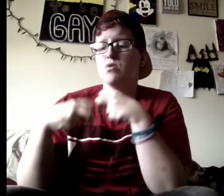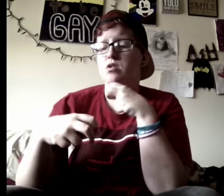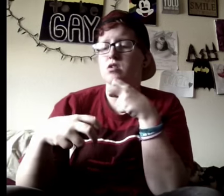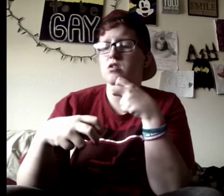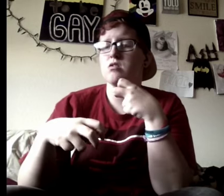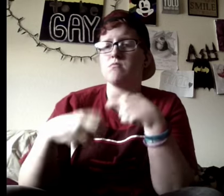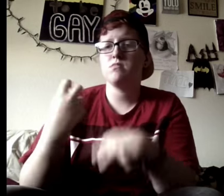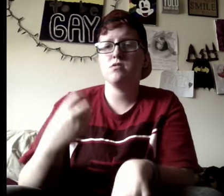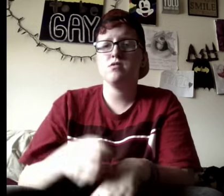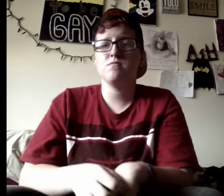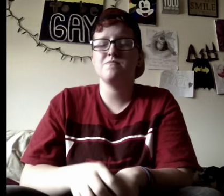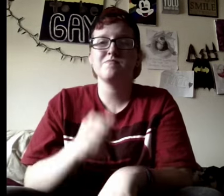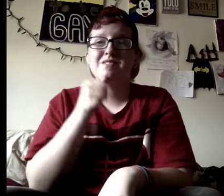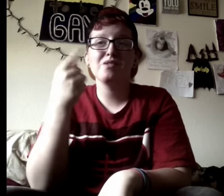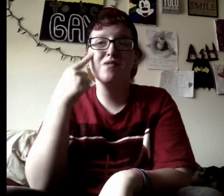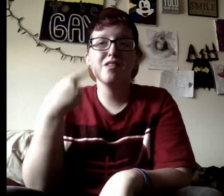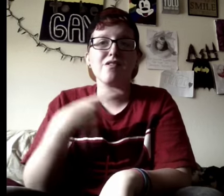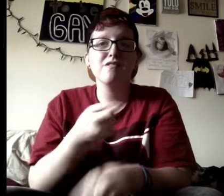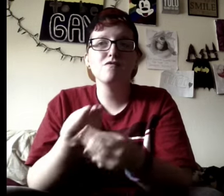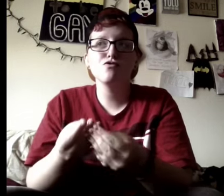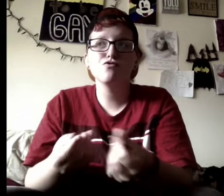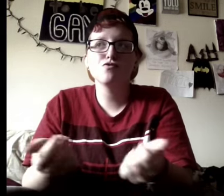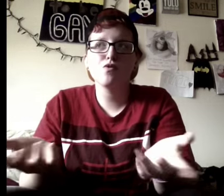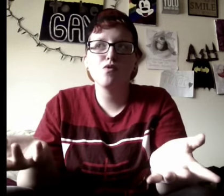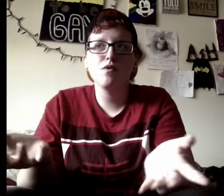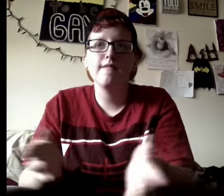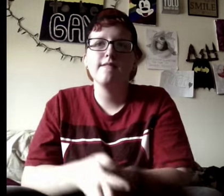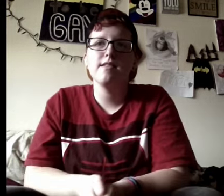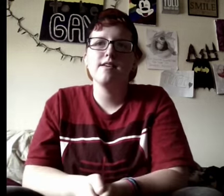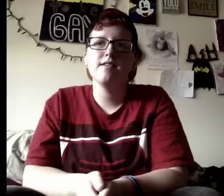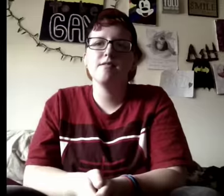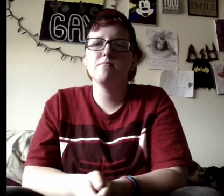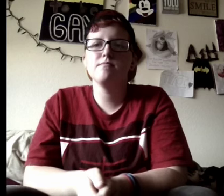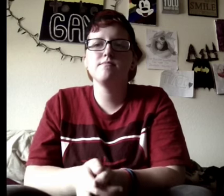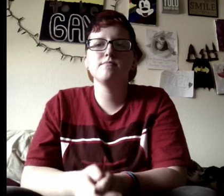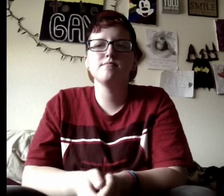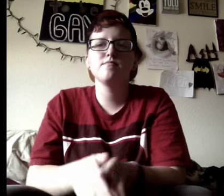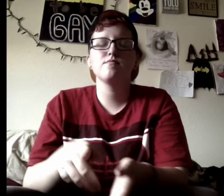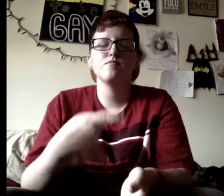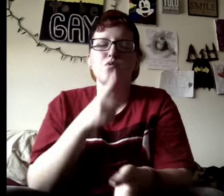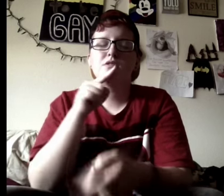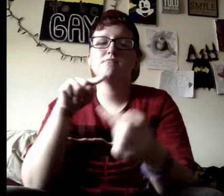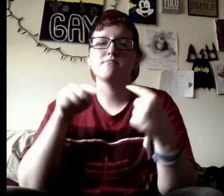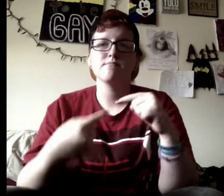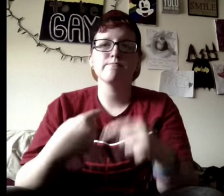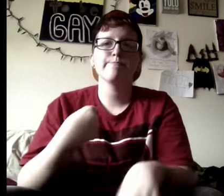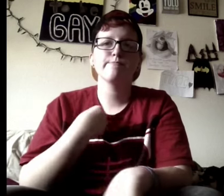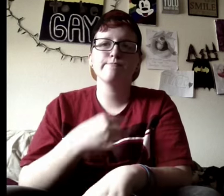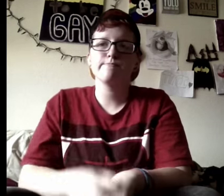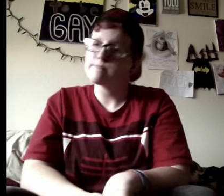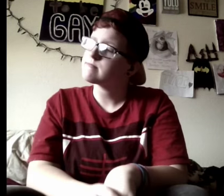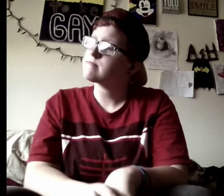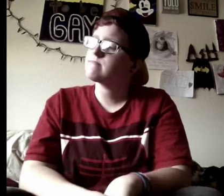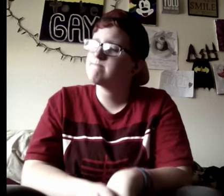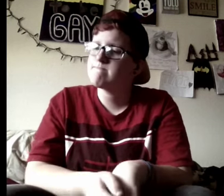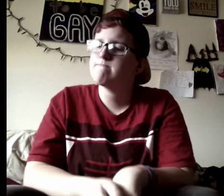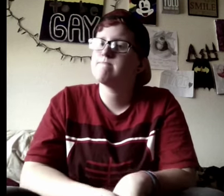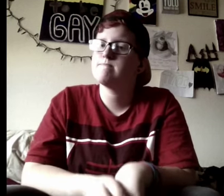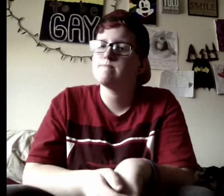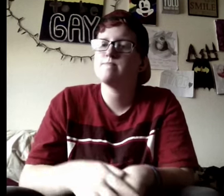problems, and I don't think we can solve them, you made a really deep cut, and baby, now